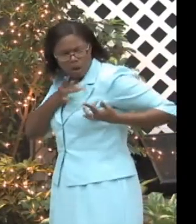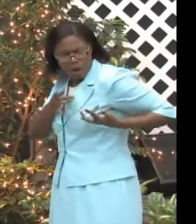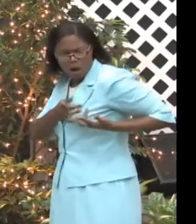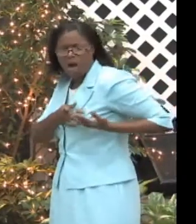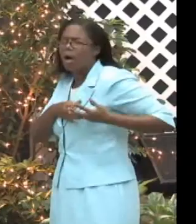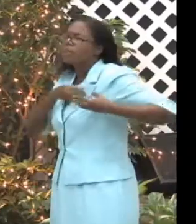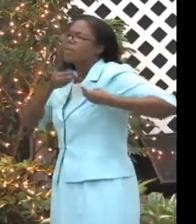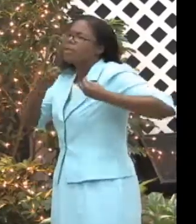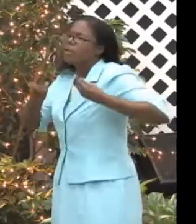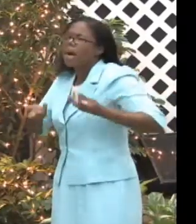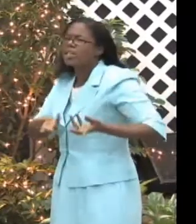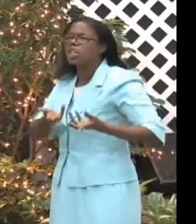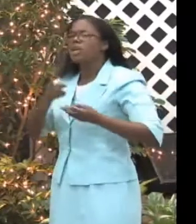that we are, and little else.